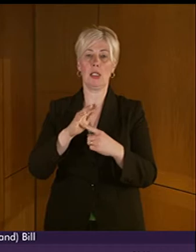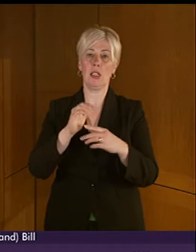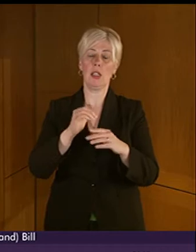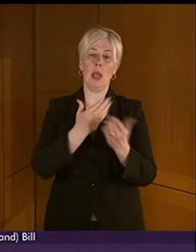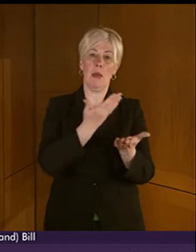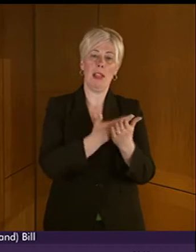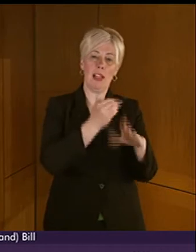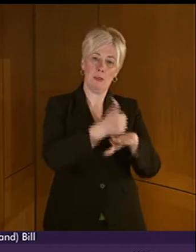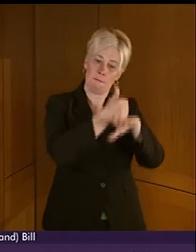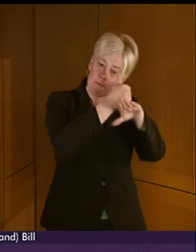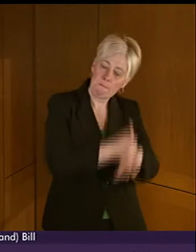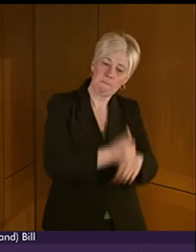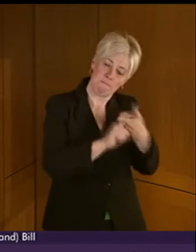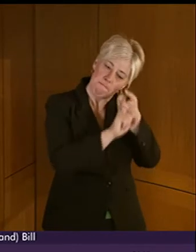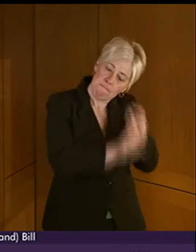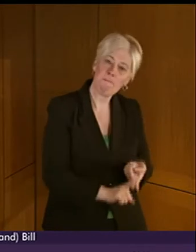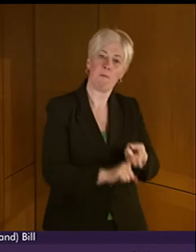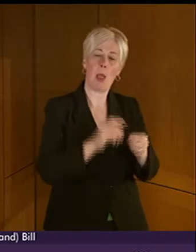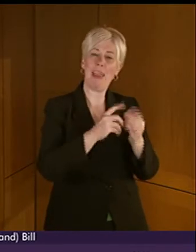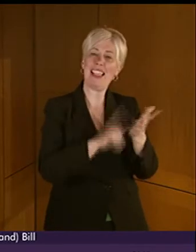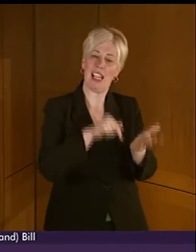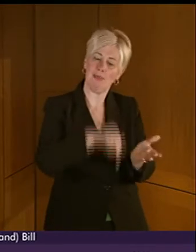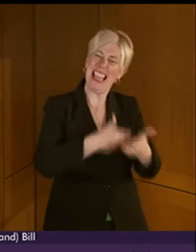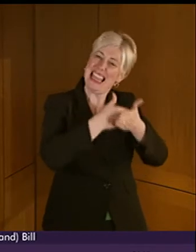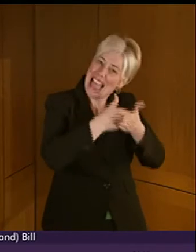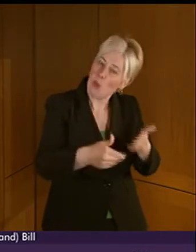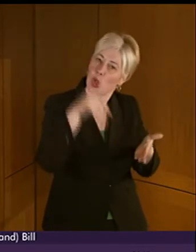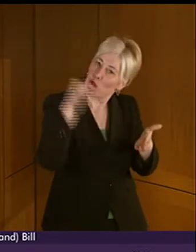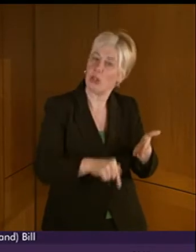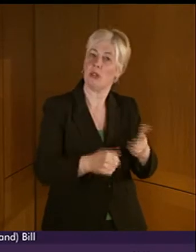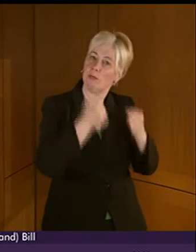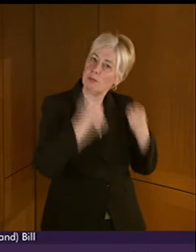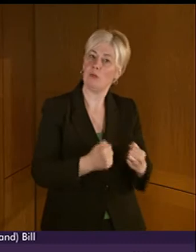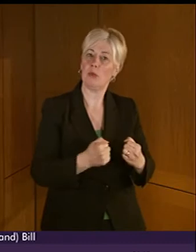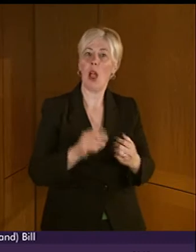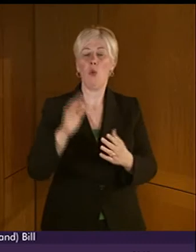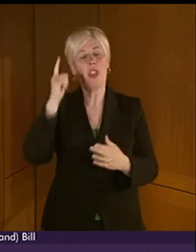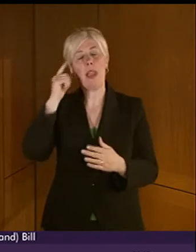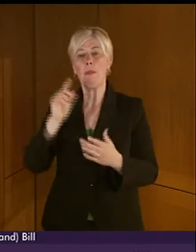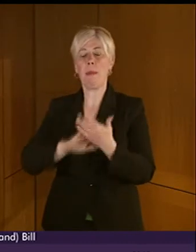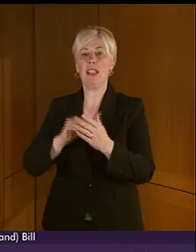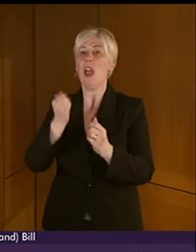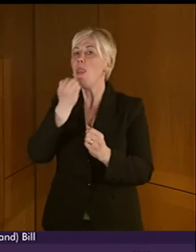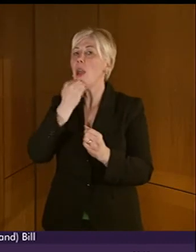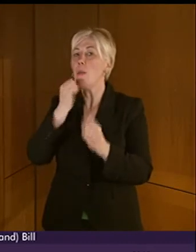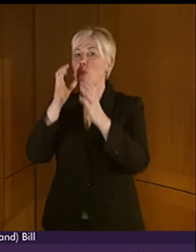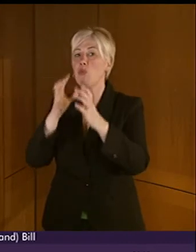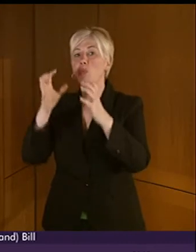embeds the status of BSL as a language. And I suspect that will increase these numbers. But I want to